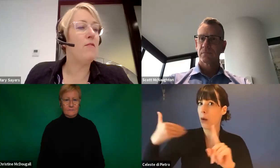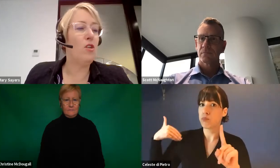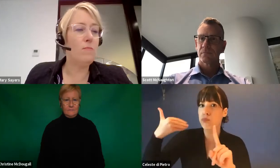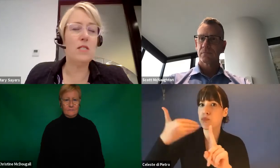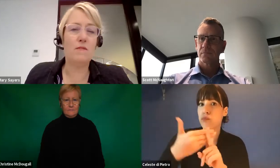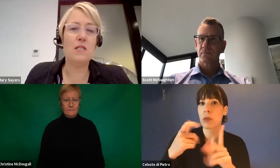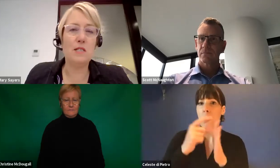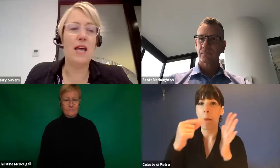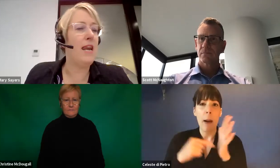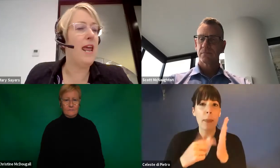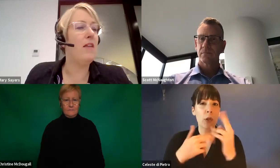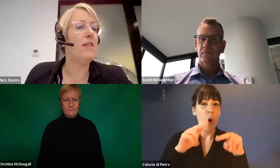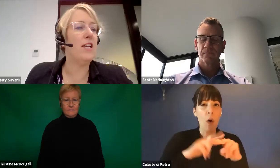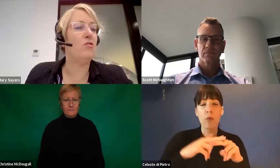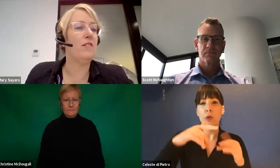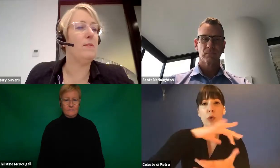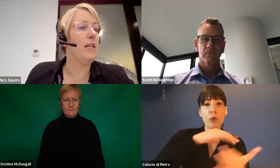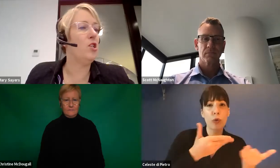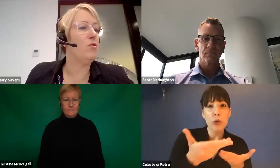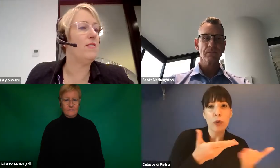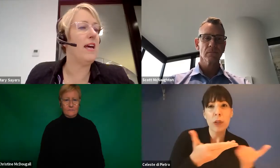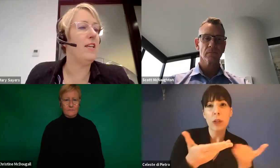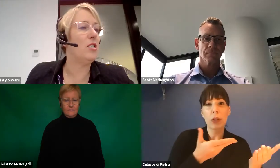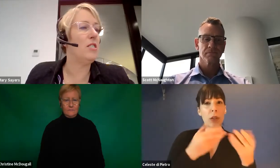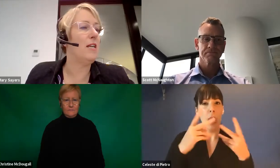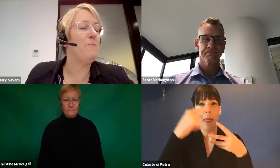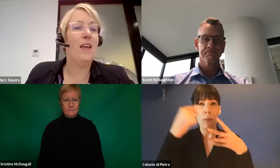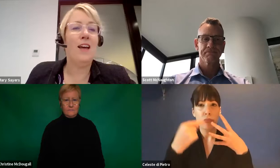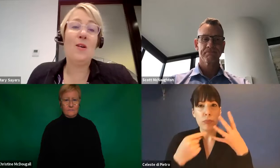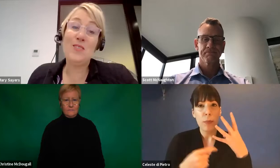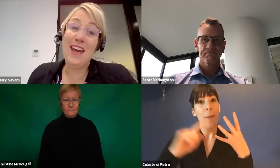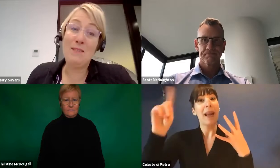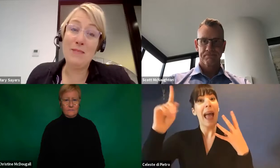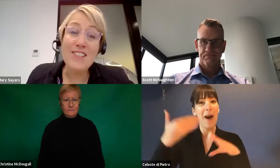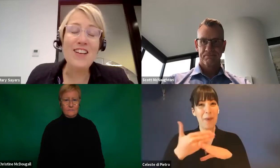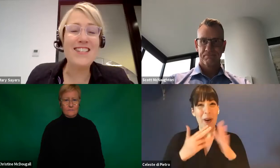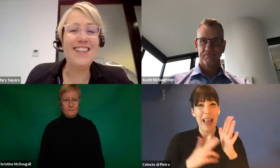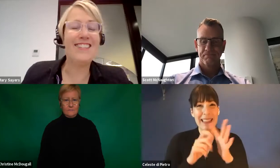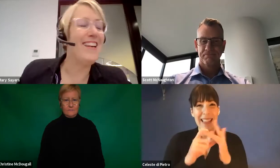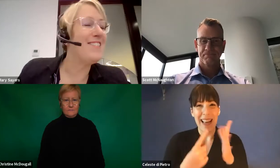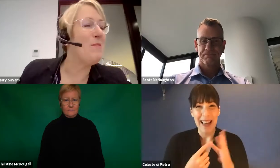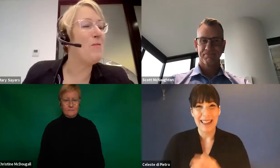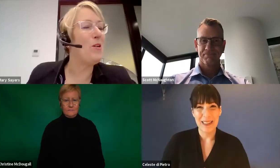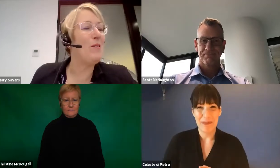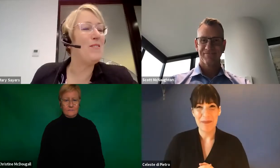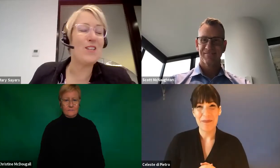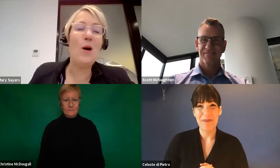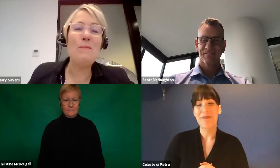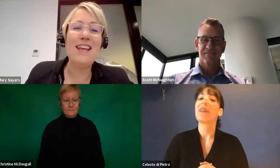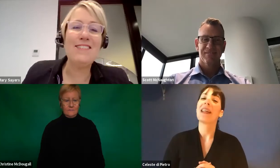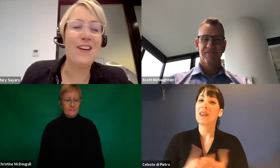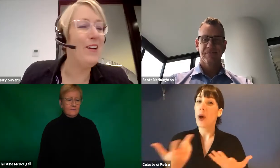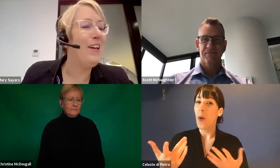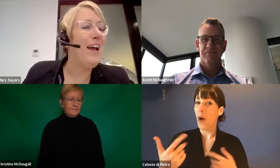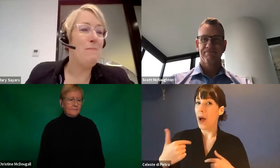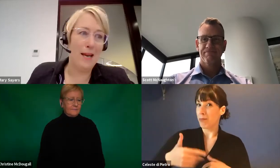Department of Human Services, and now the National Disability Insurance Agency. I also had the pleasure, and I said this last time, of working with Scott